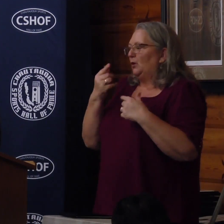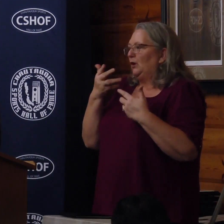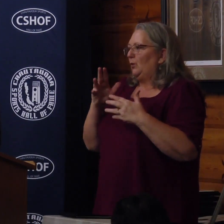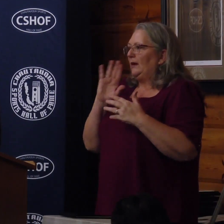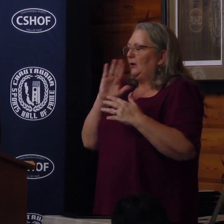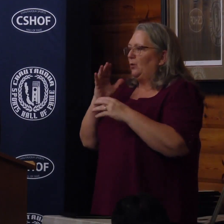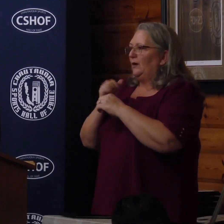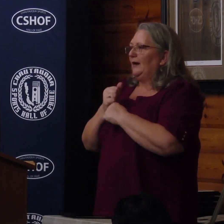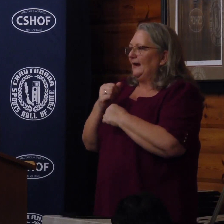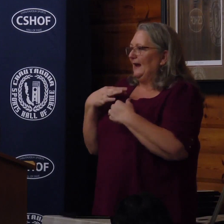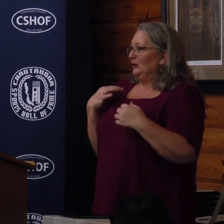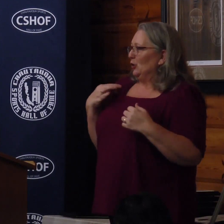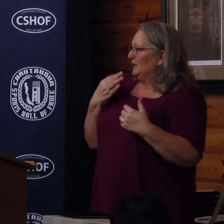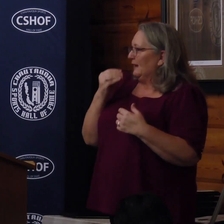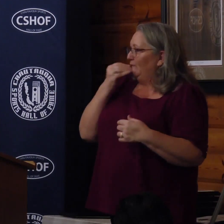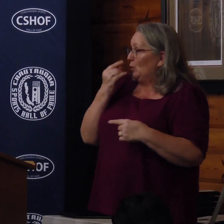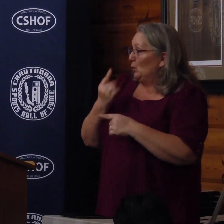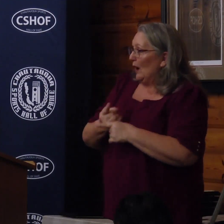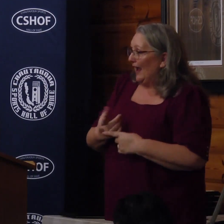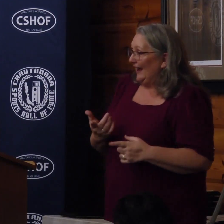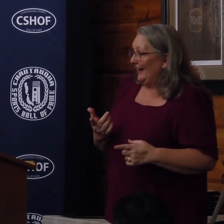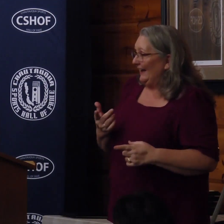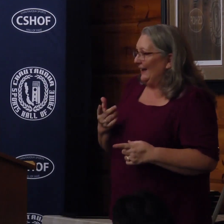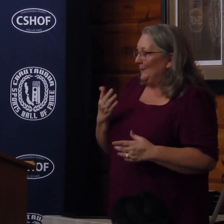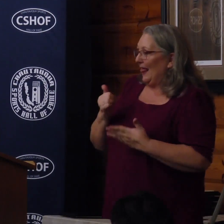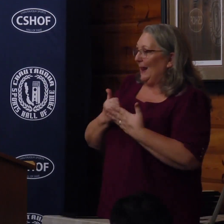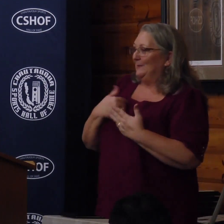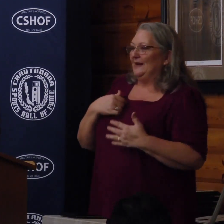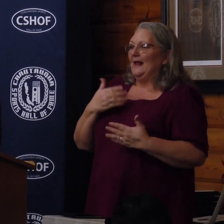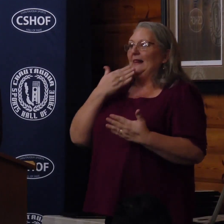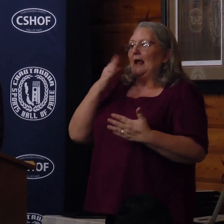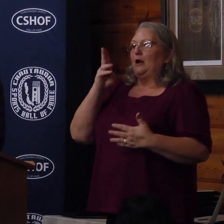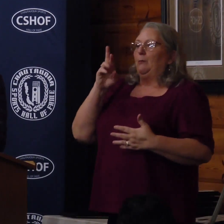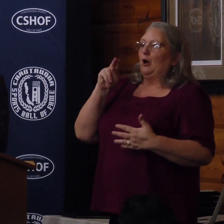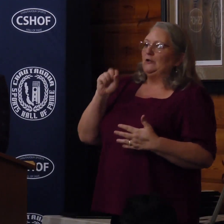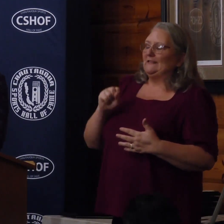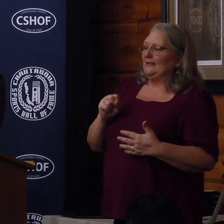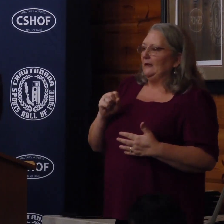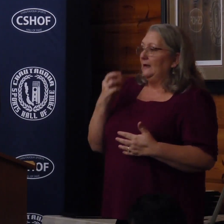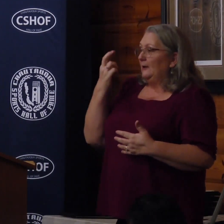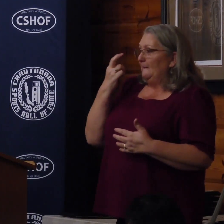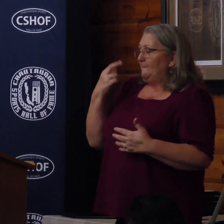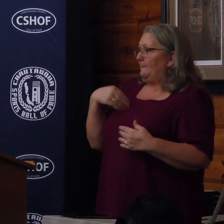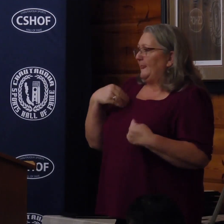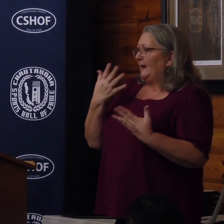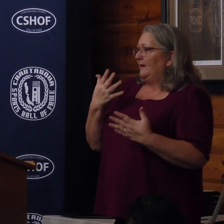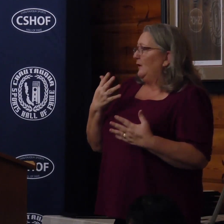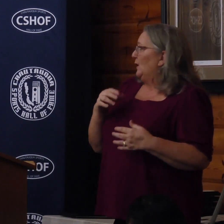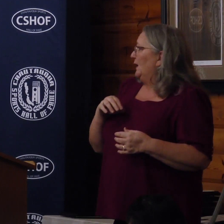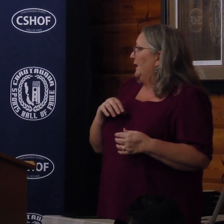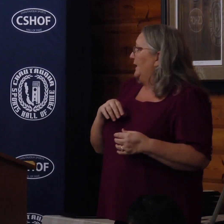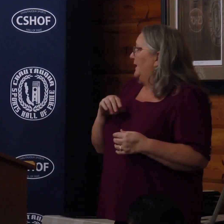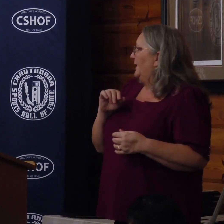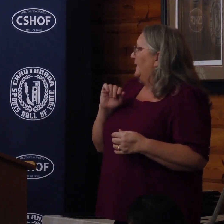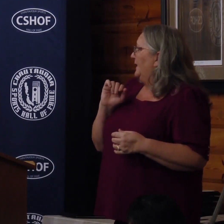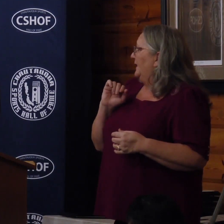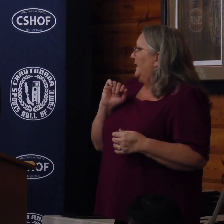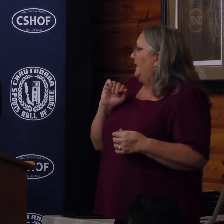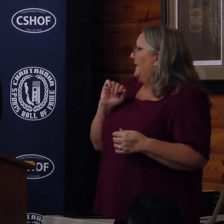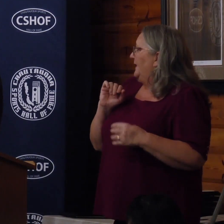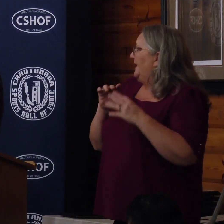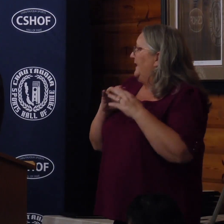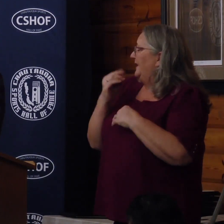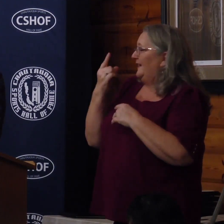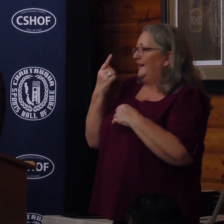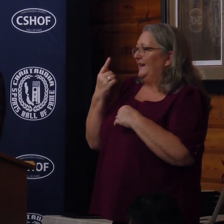t-shirts and food, right? Thank you, Burns. The reason I give you an out every five years of